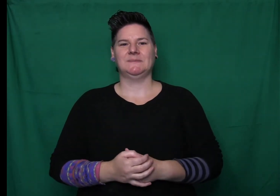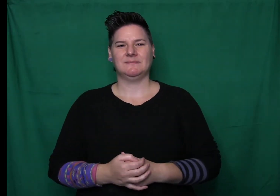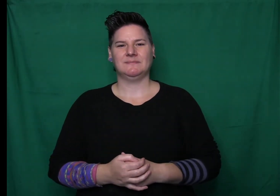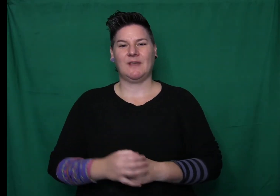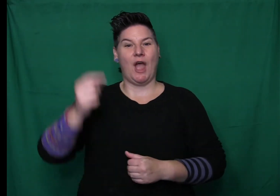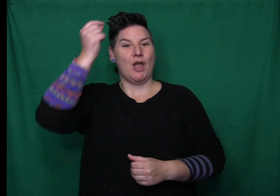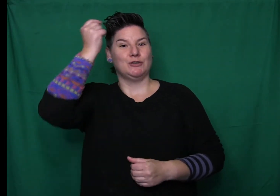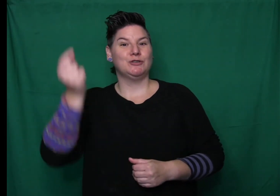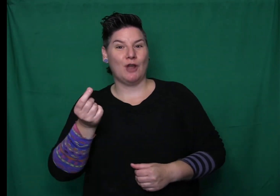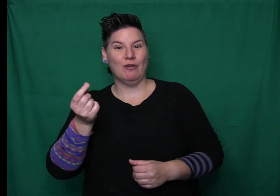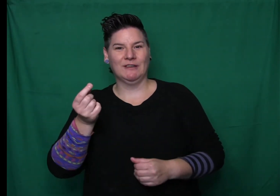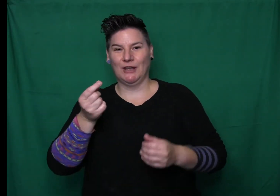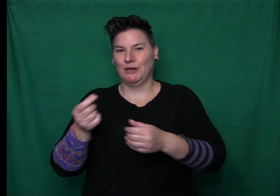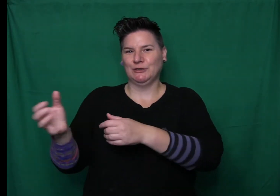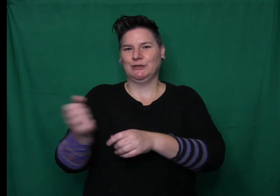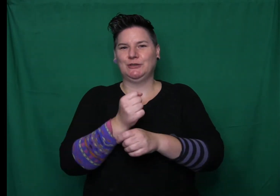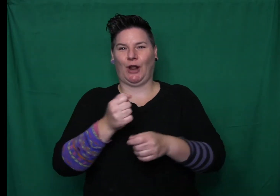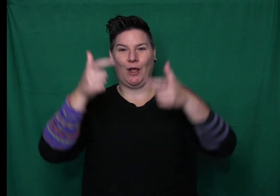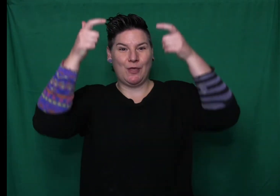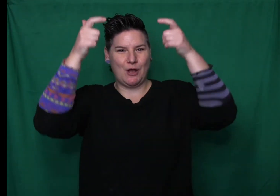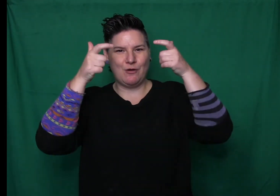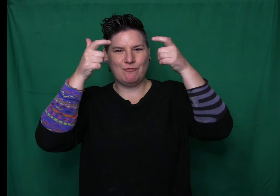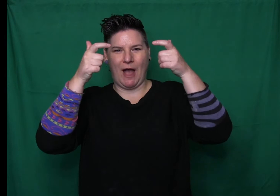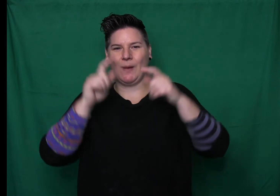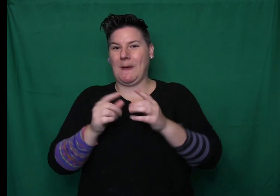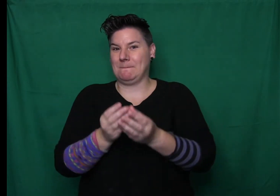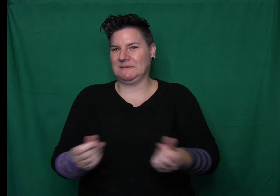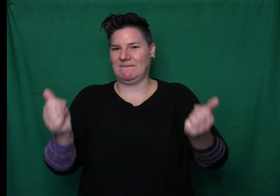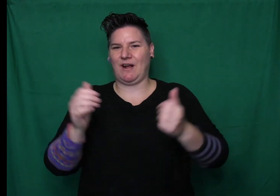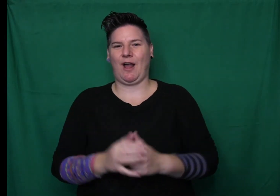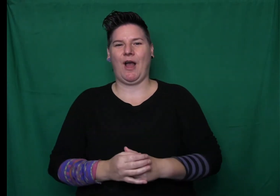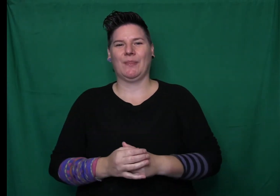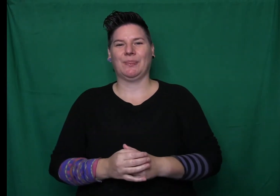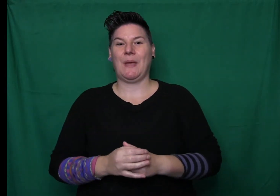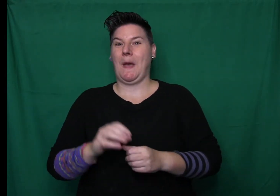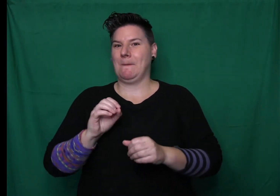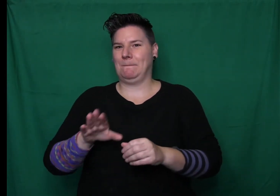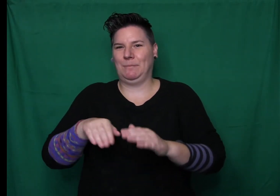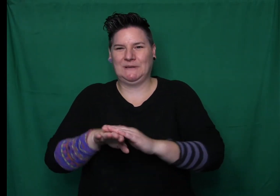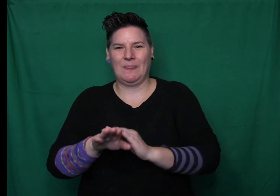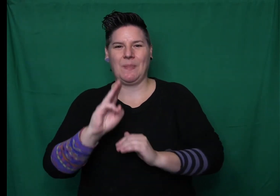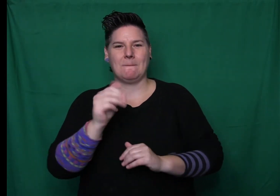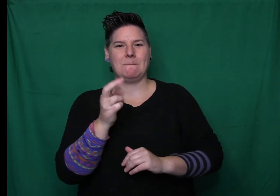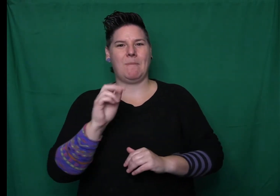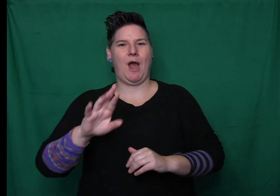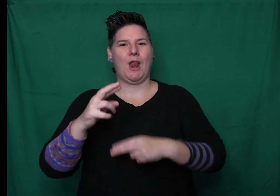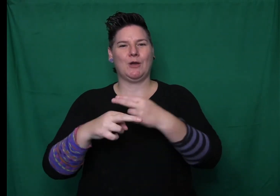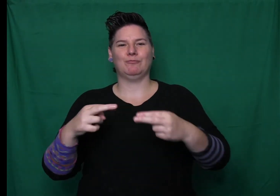was busy taking things out of the oven. So Dory tiptoed over to the refrigerator and opened the